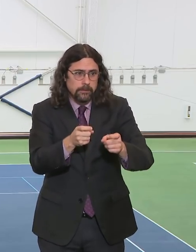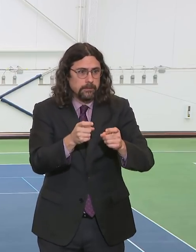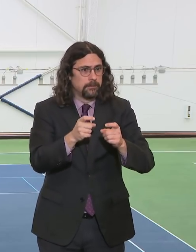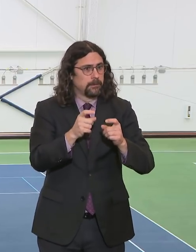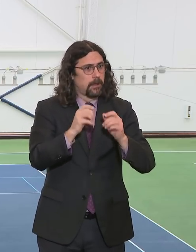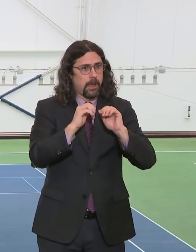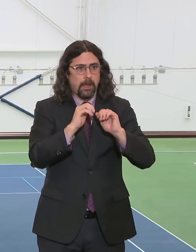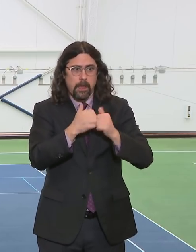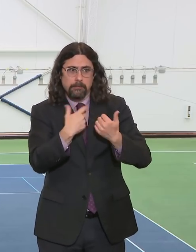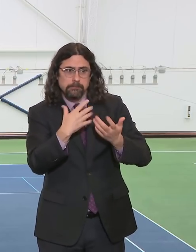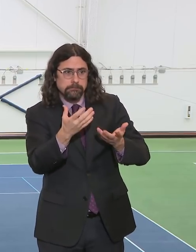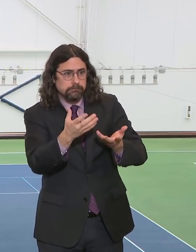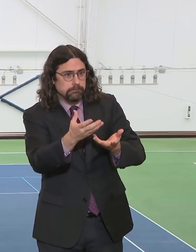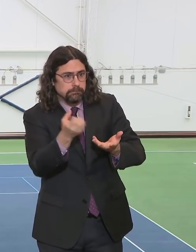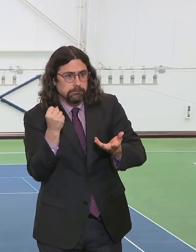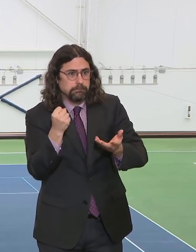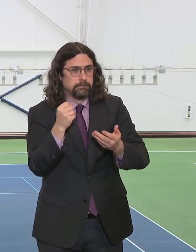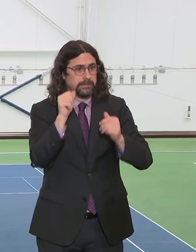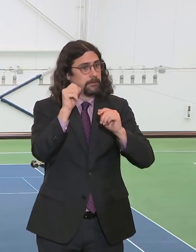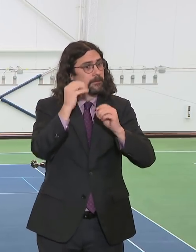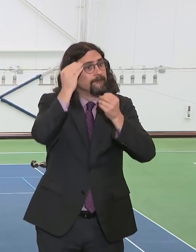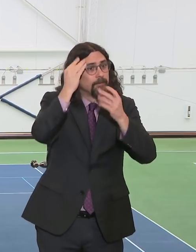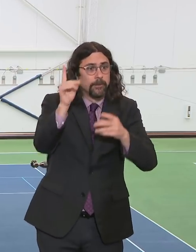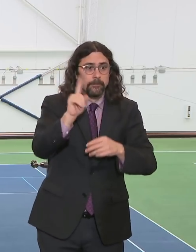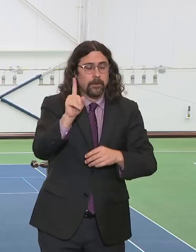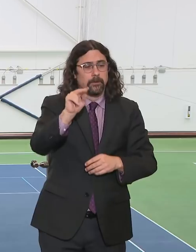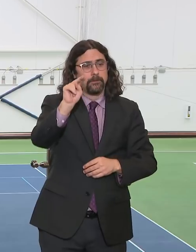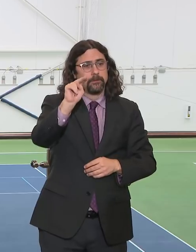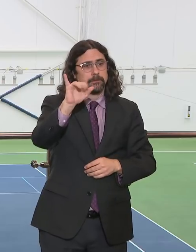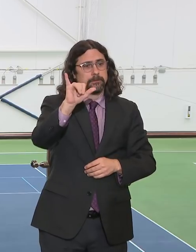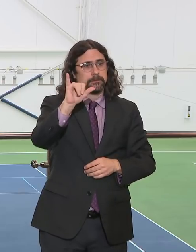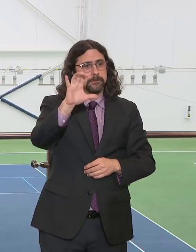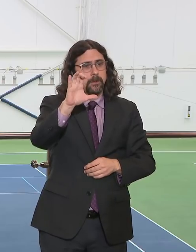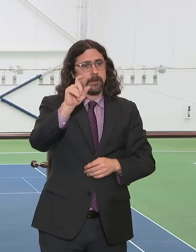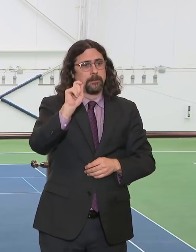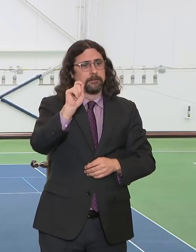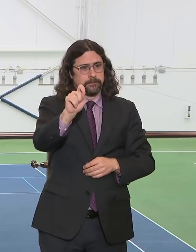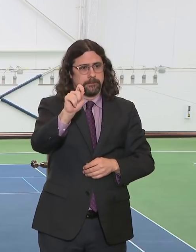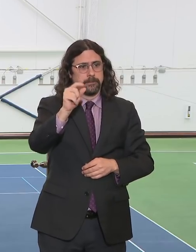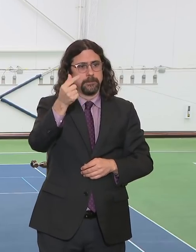Anyone can go to nyc.gov slash help now.